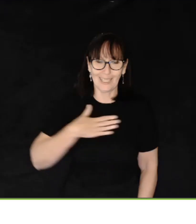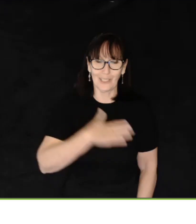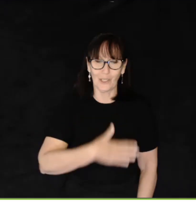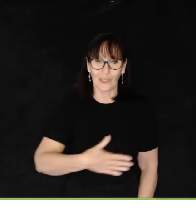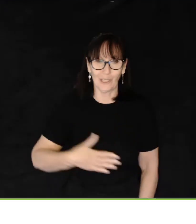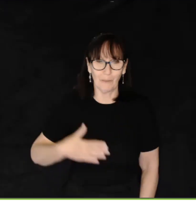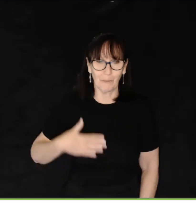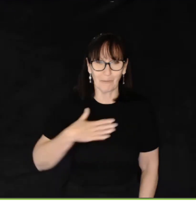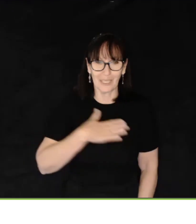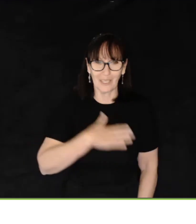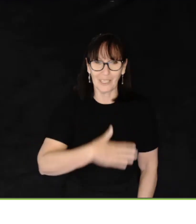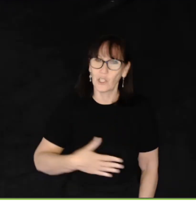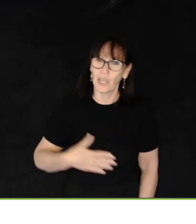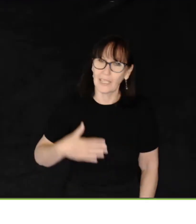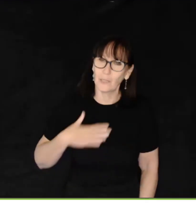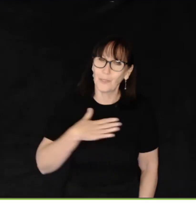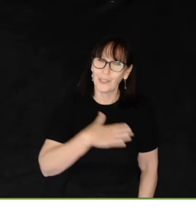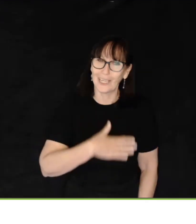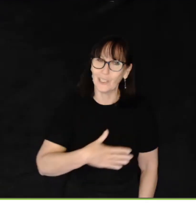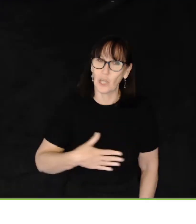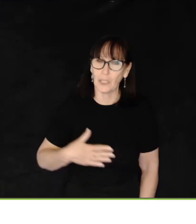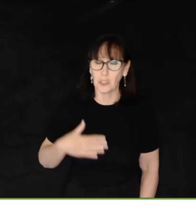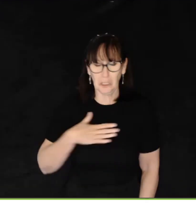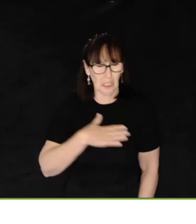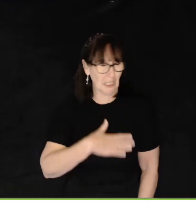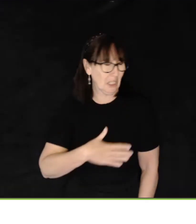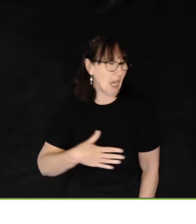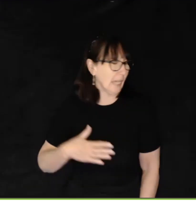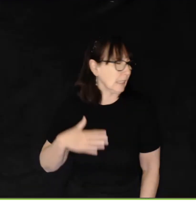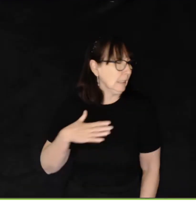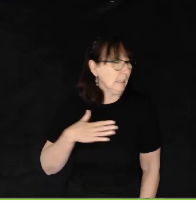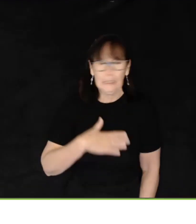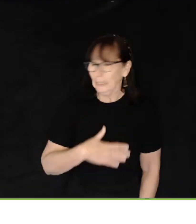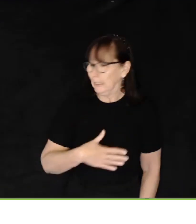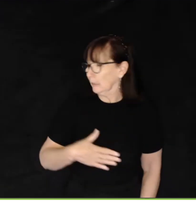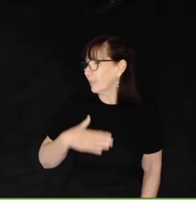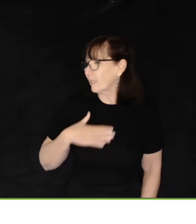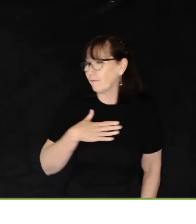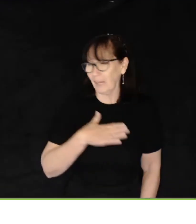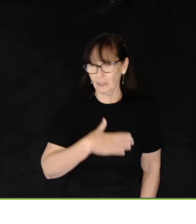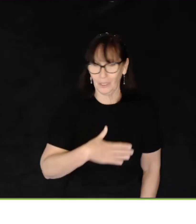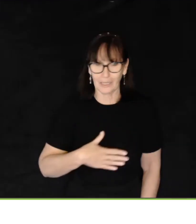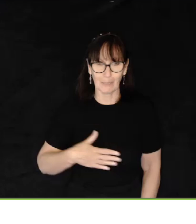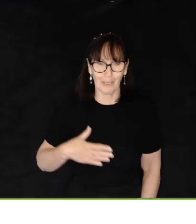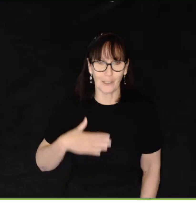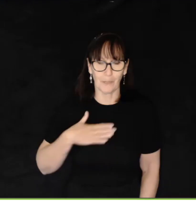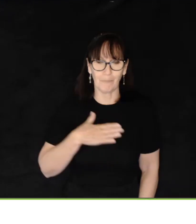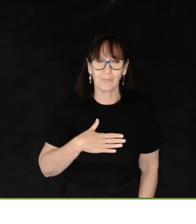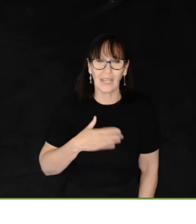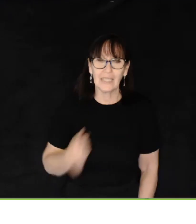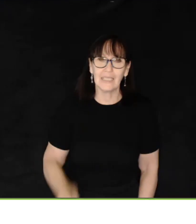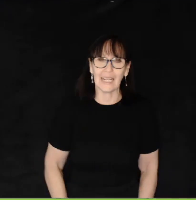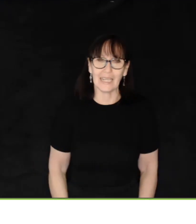just a circular movement on your chest which can change to dislike with a facial expression. Need.